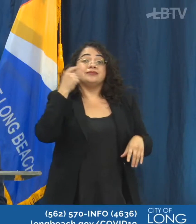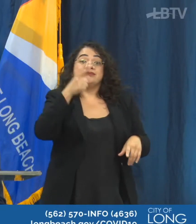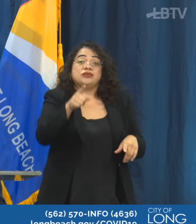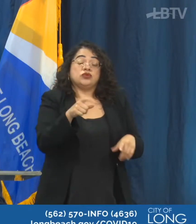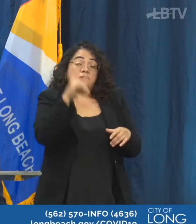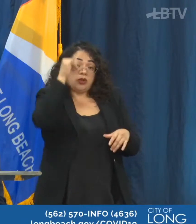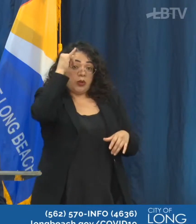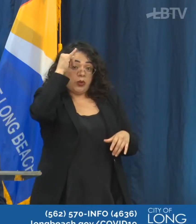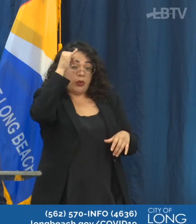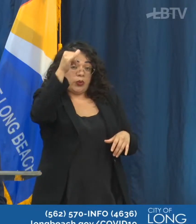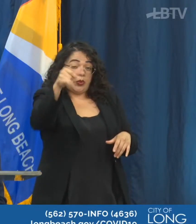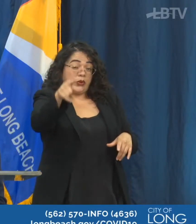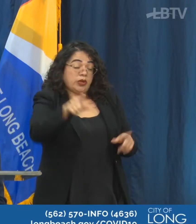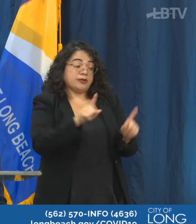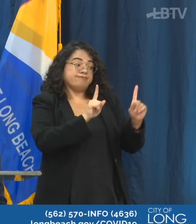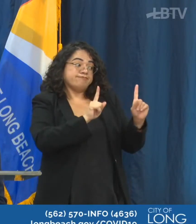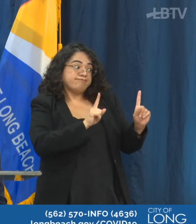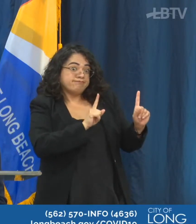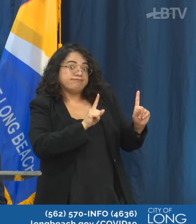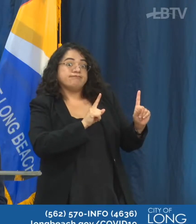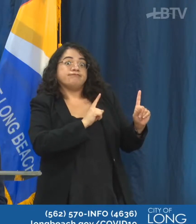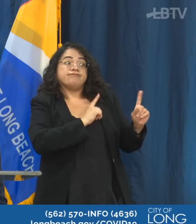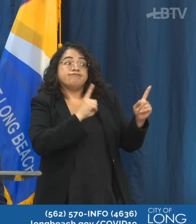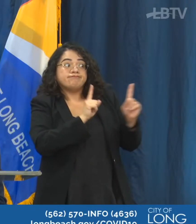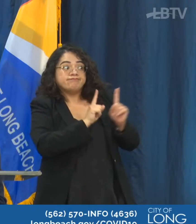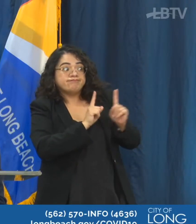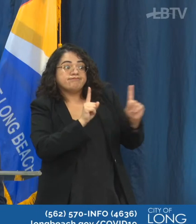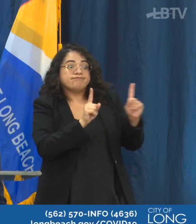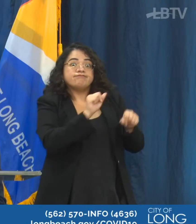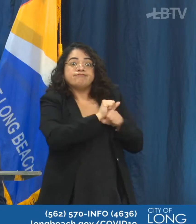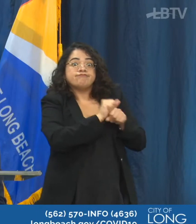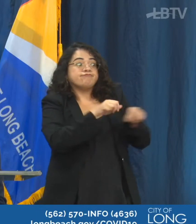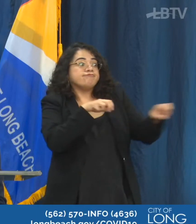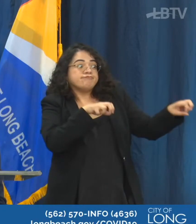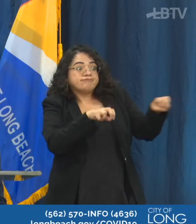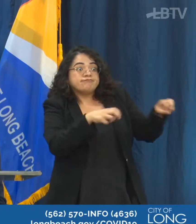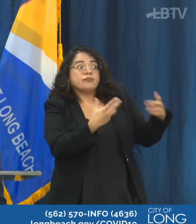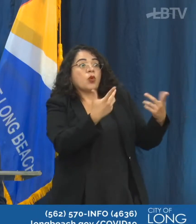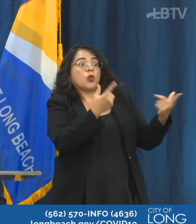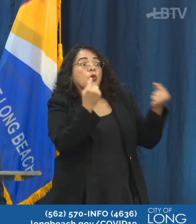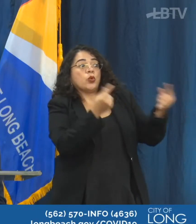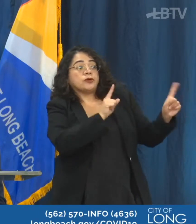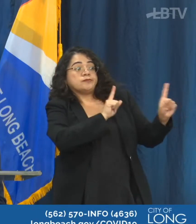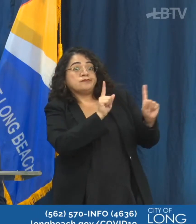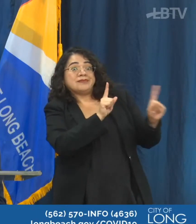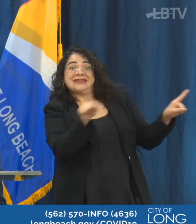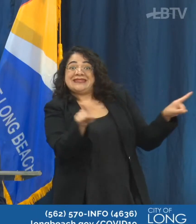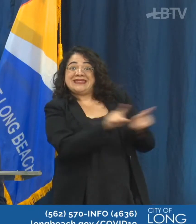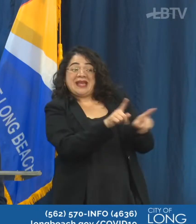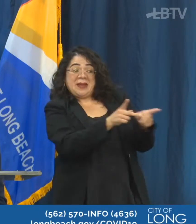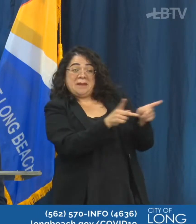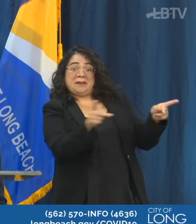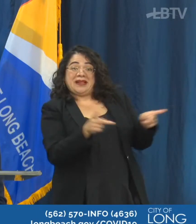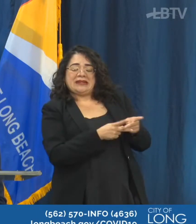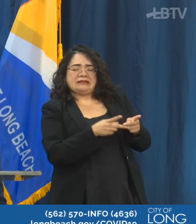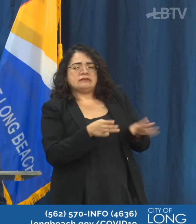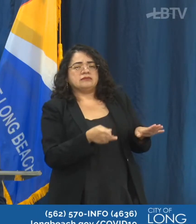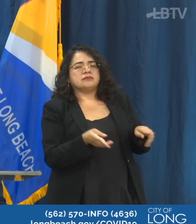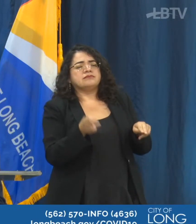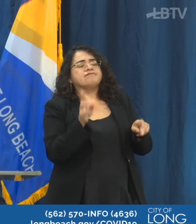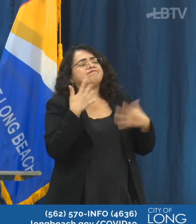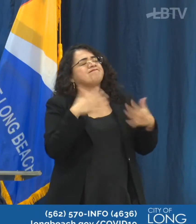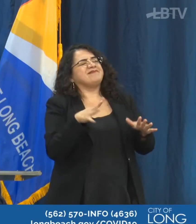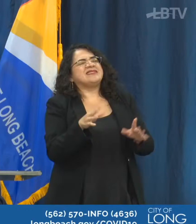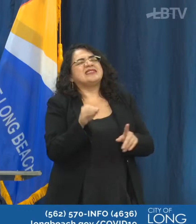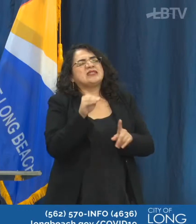of being infected. Spending more time with people increases your risk of being infected if there's any chance that you are, or infecting others if there's any chance you may already be